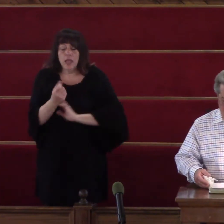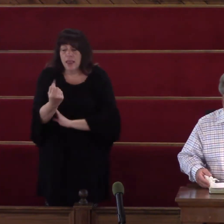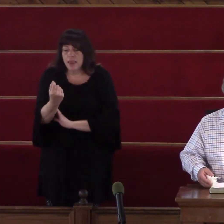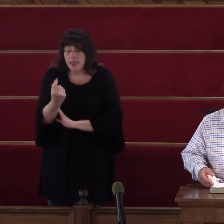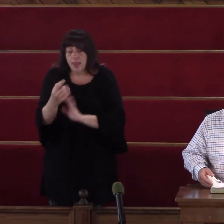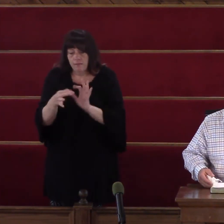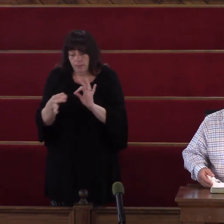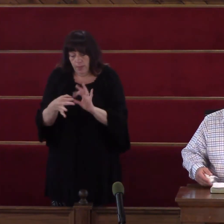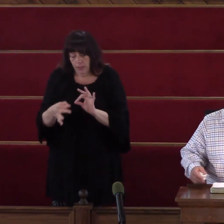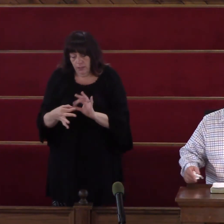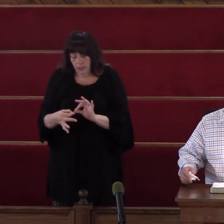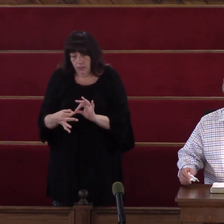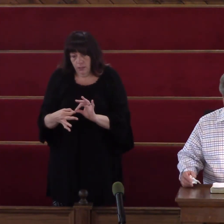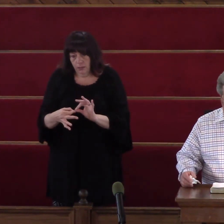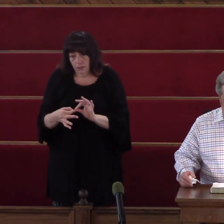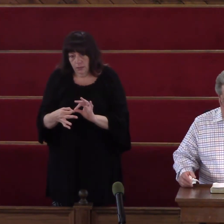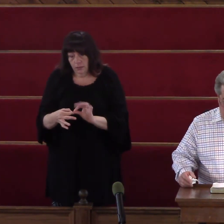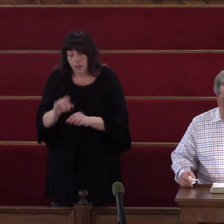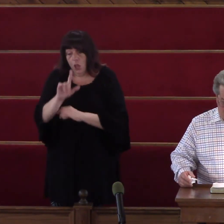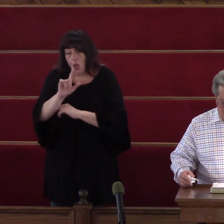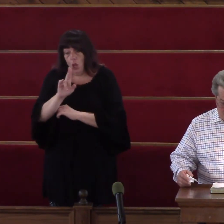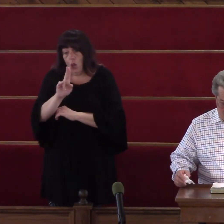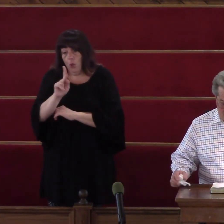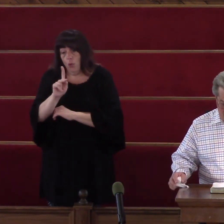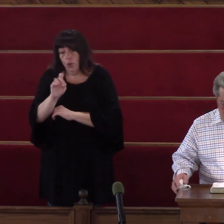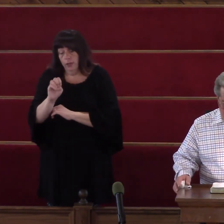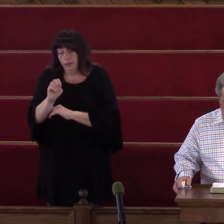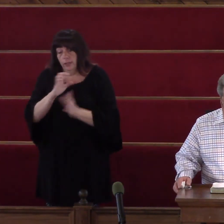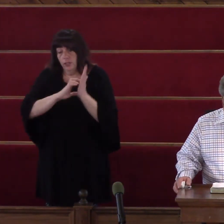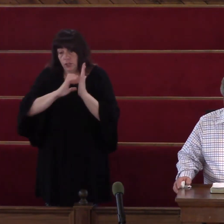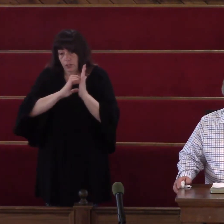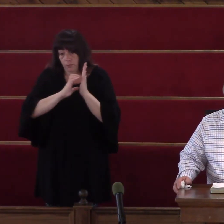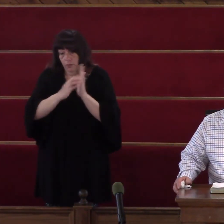verse Of St. Luke Chapter 15